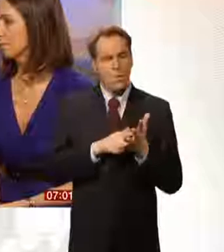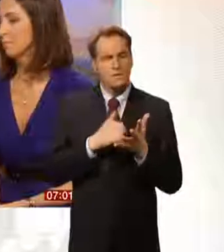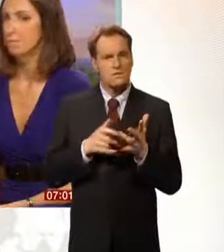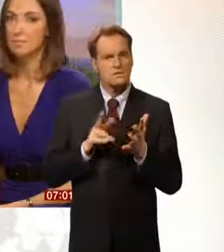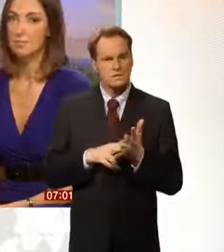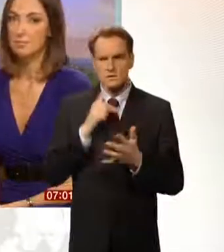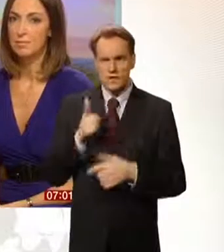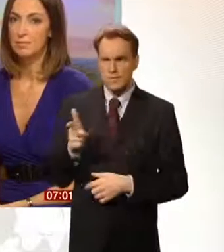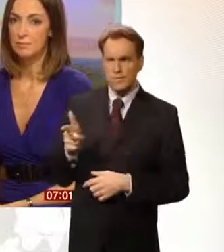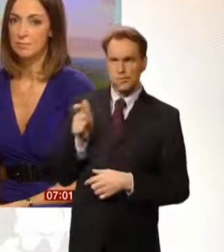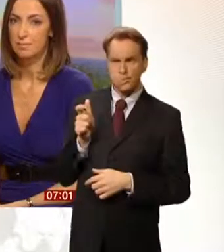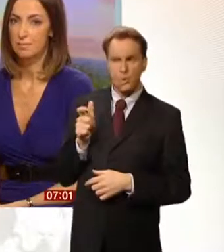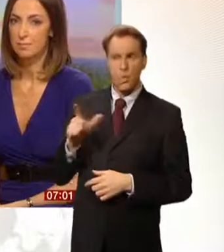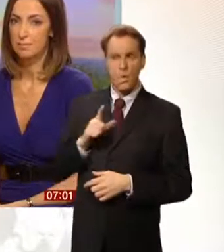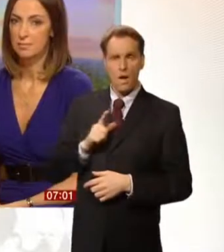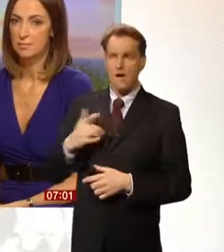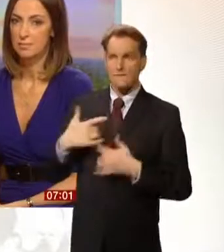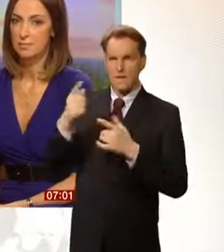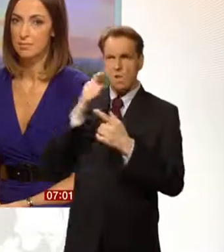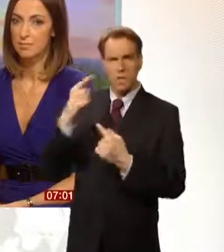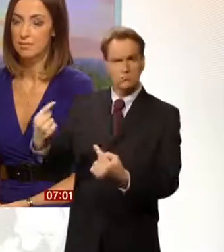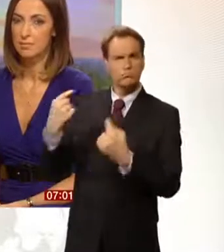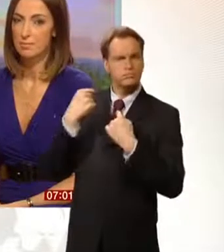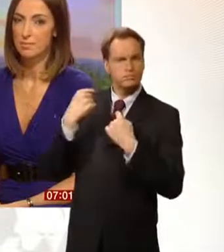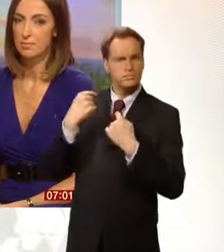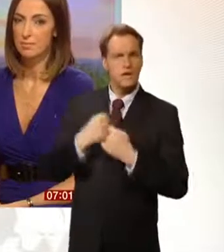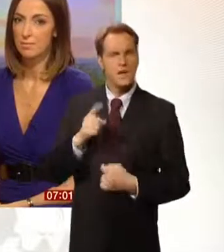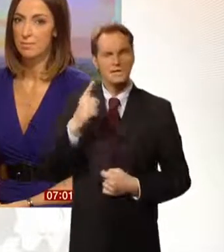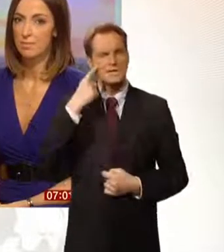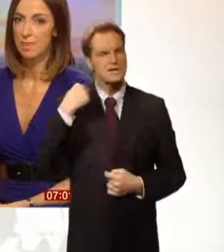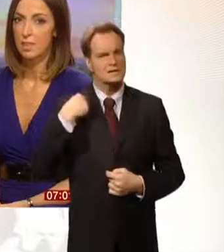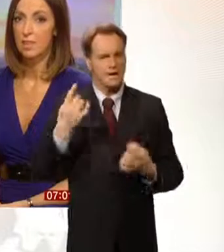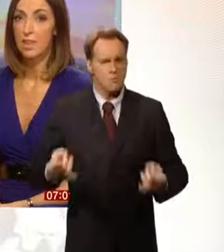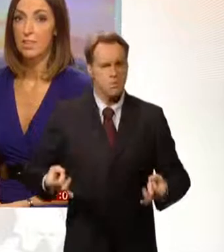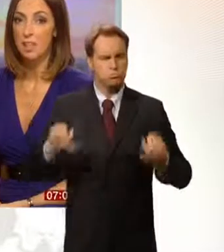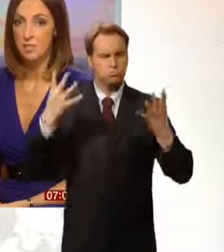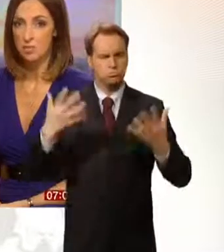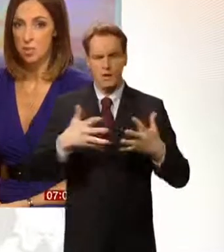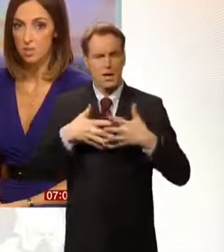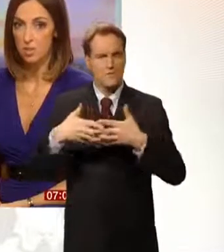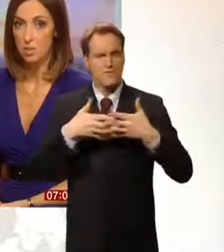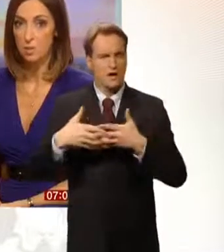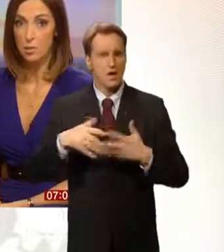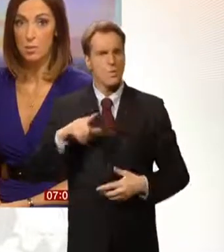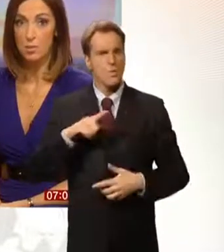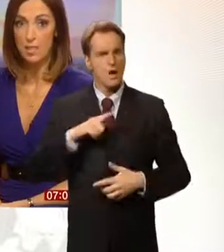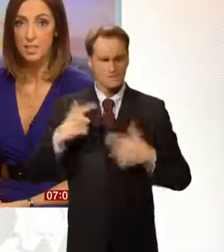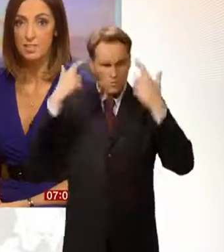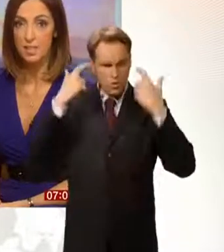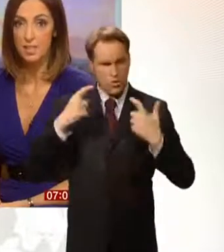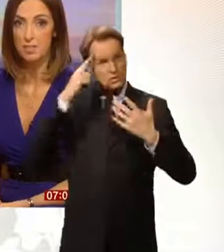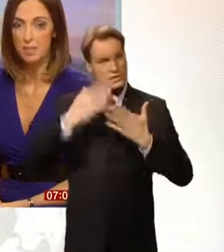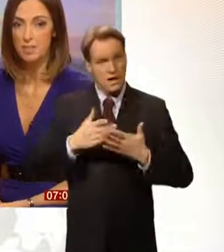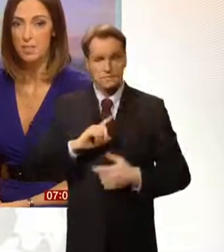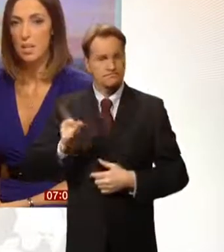The riots broke out after the decision not to prosecute him over the death of Michael Brown. Overnight thousands of troops have been deployed to prevent